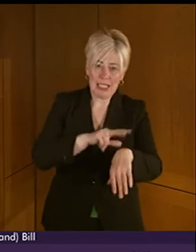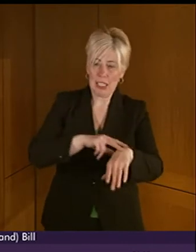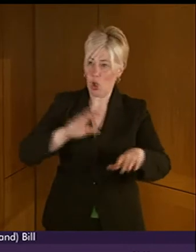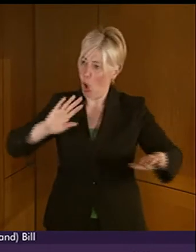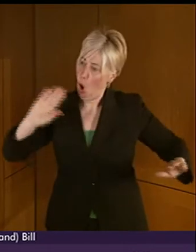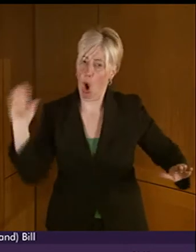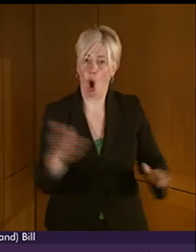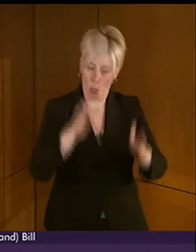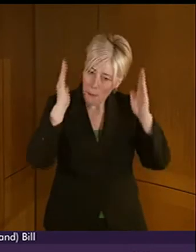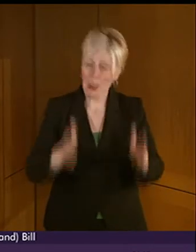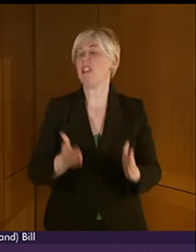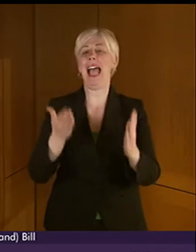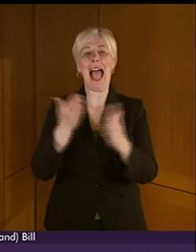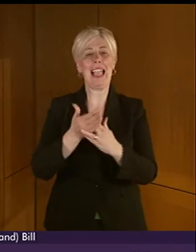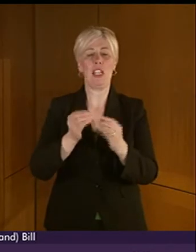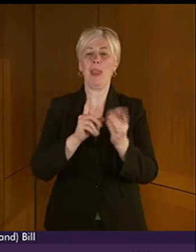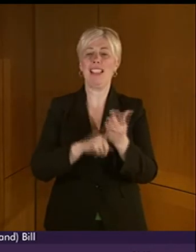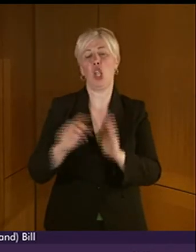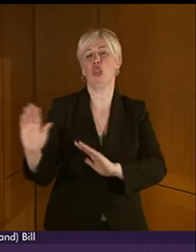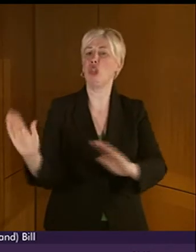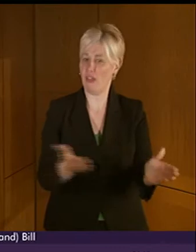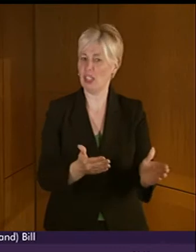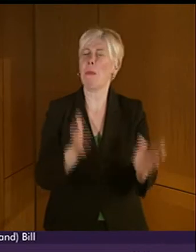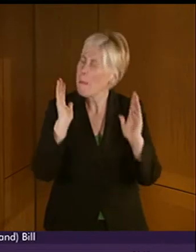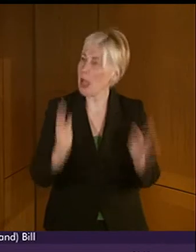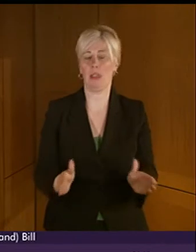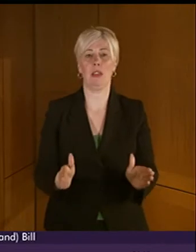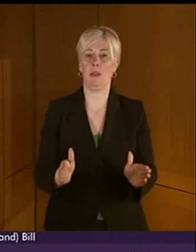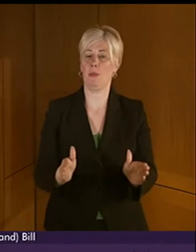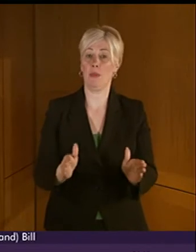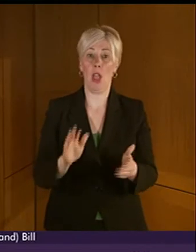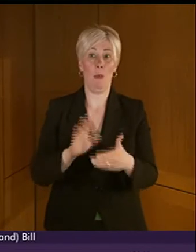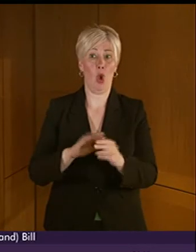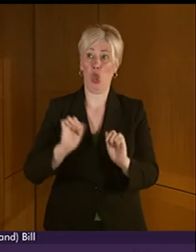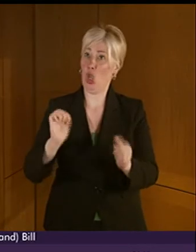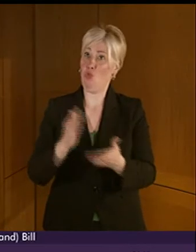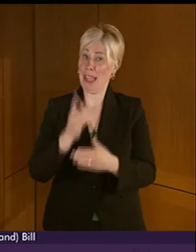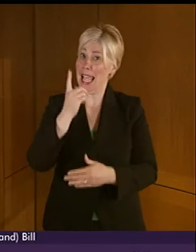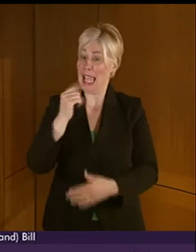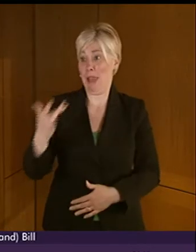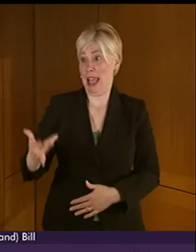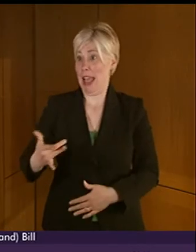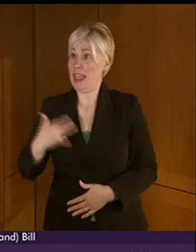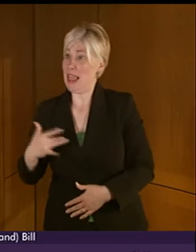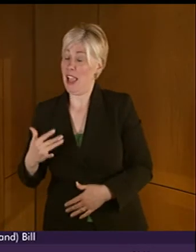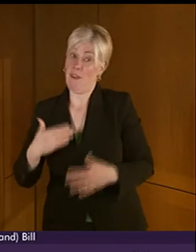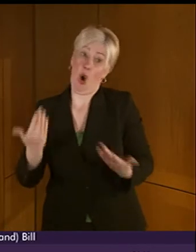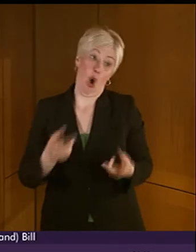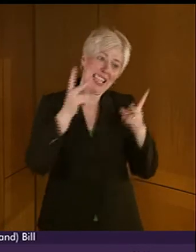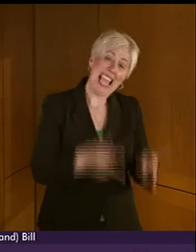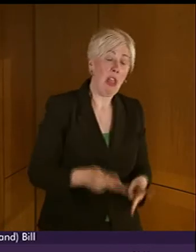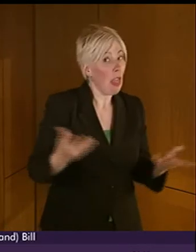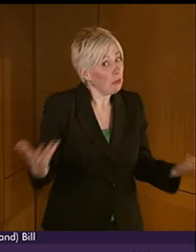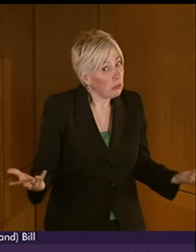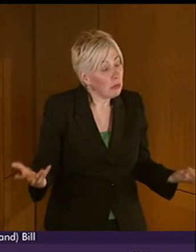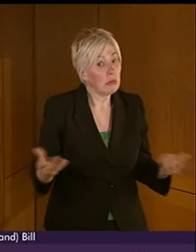in having access to BSL services where literally there's matters of life or death or serious injury. The question,